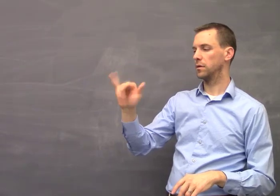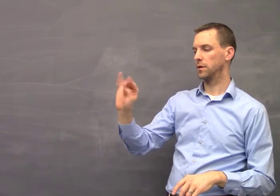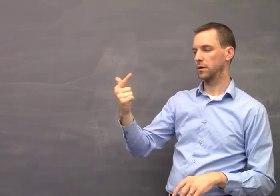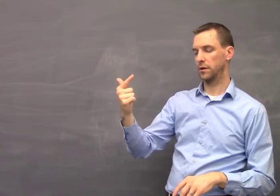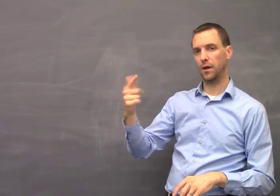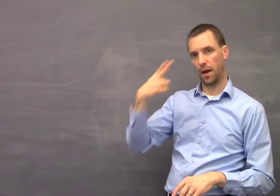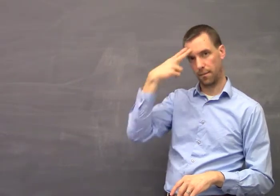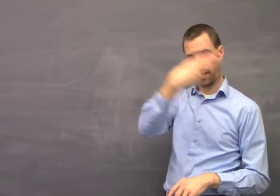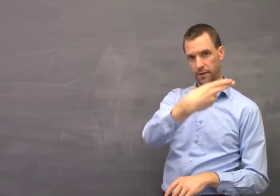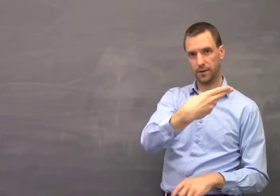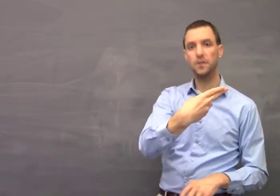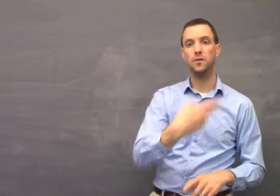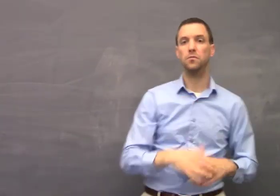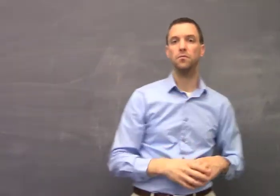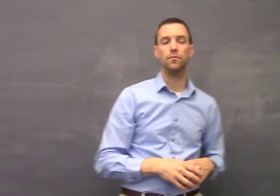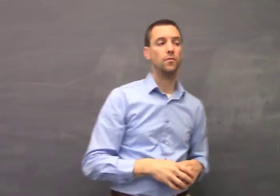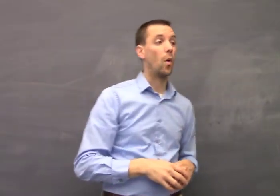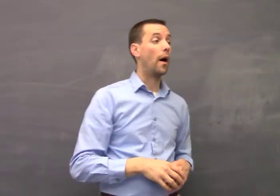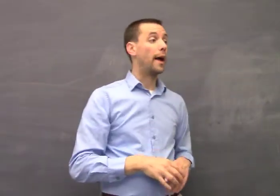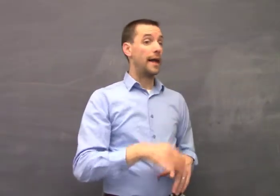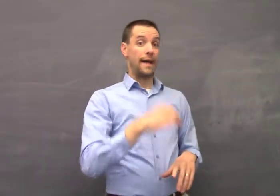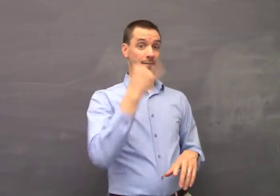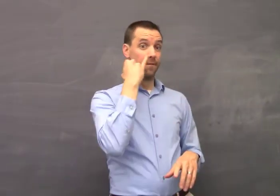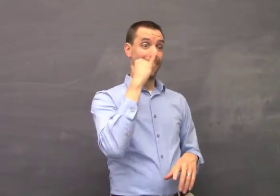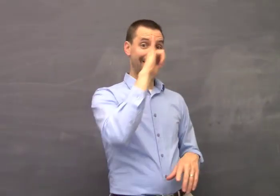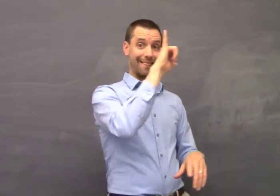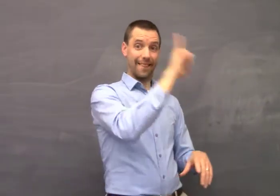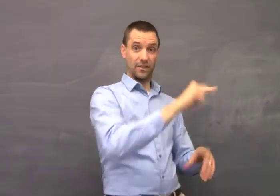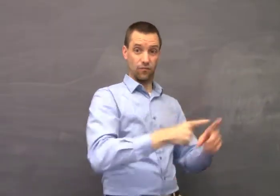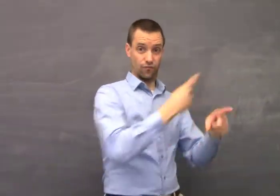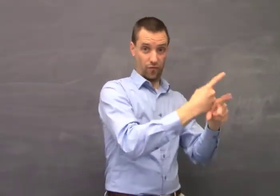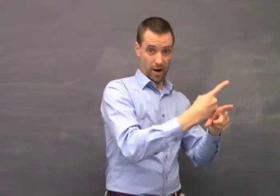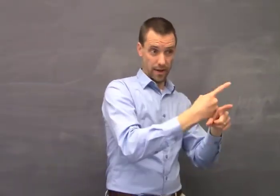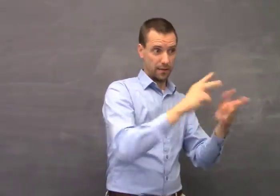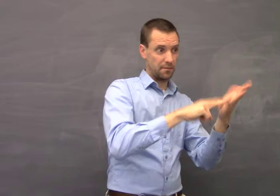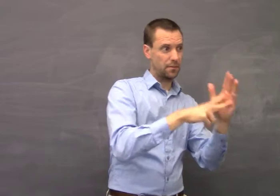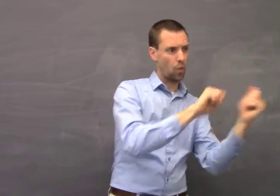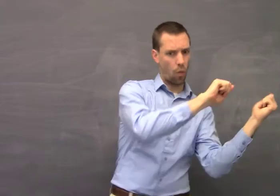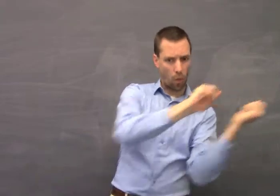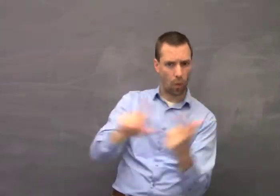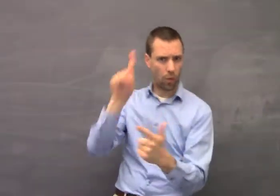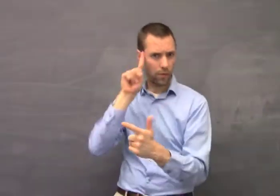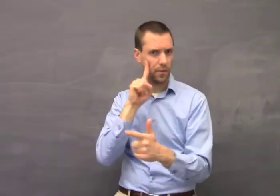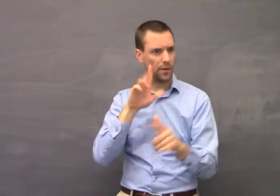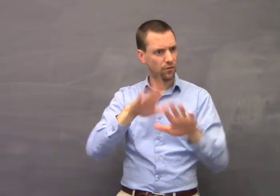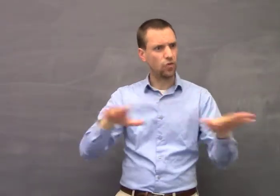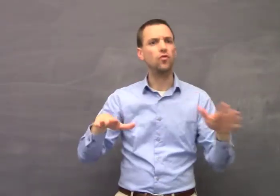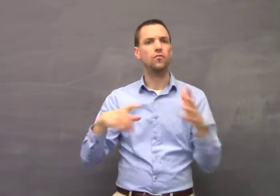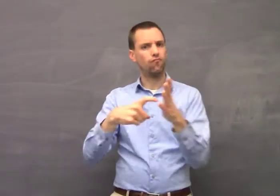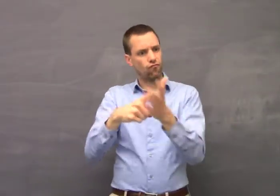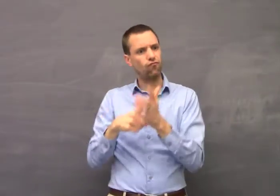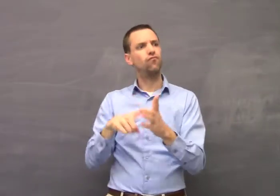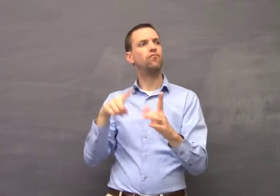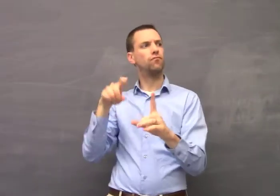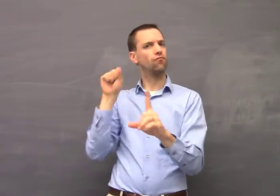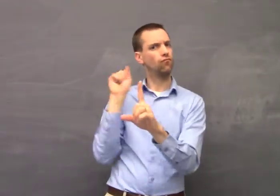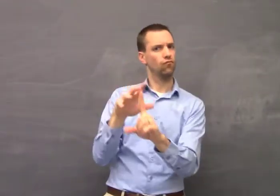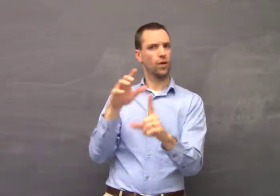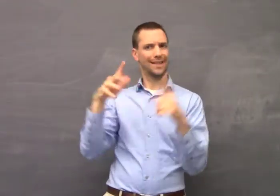auditory scaffolding hypothesis. And if that hypothesis is correct, that suggests that all deaf children really need